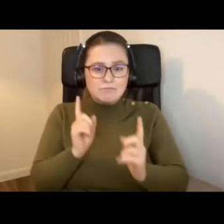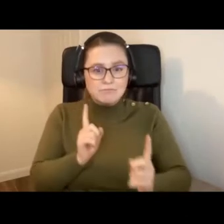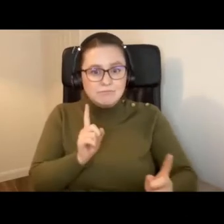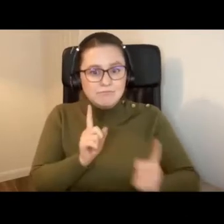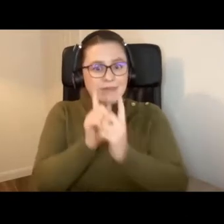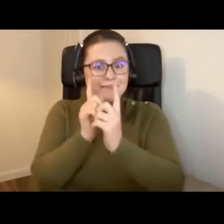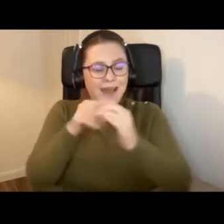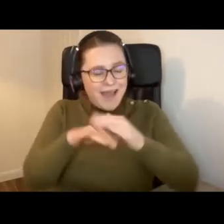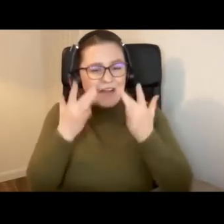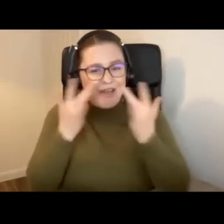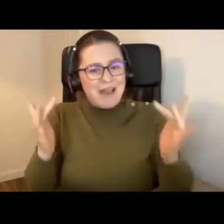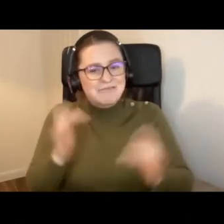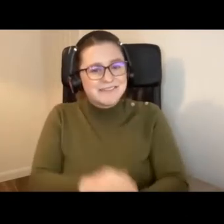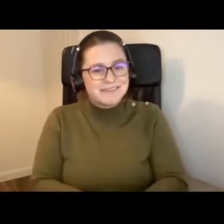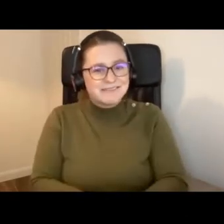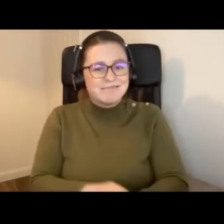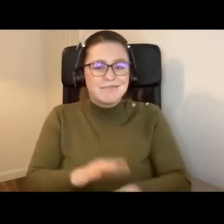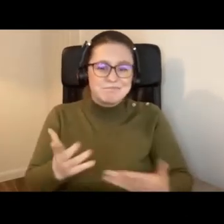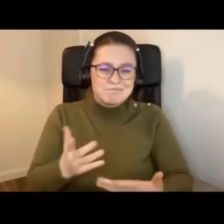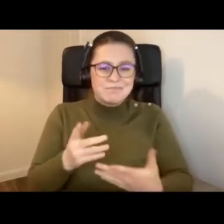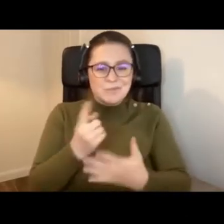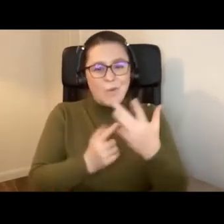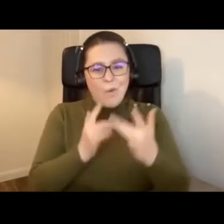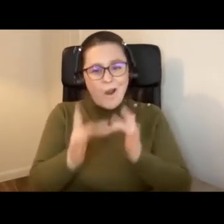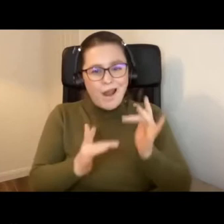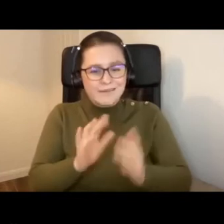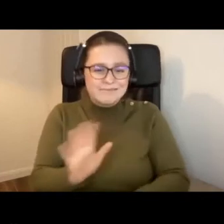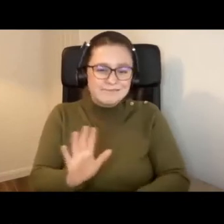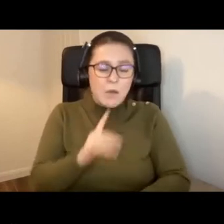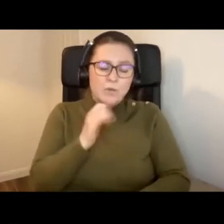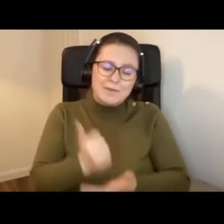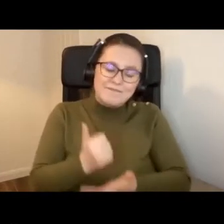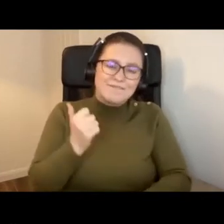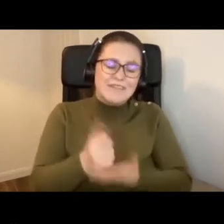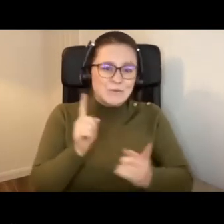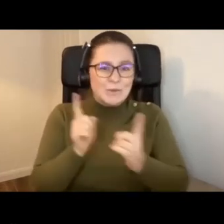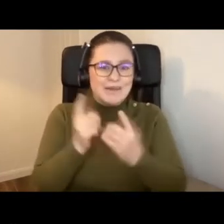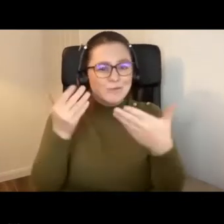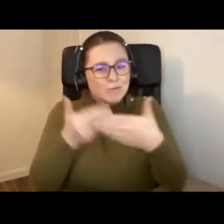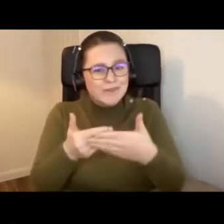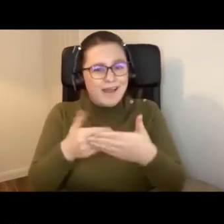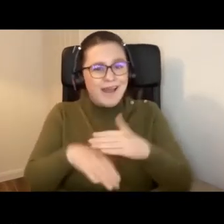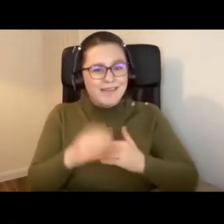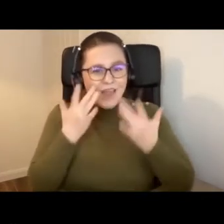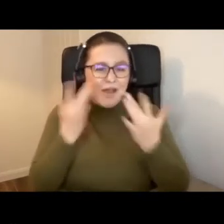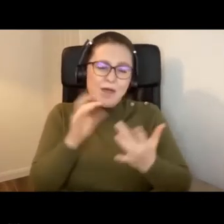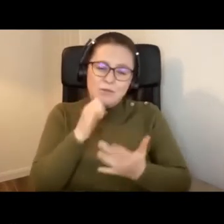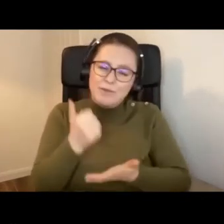space, as opposed to meeting virtually, because it would have been great to meet with everyone